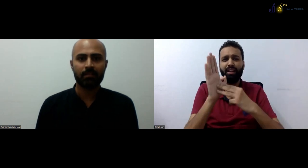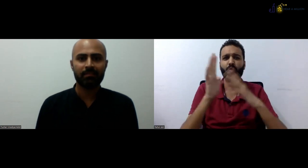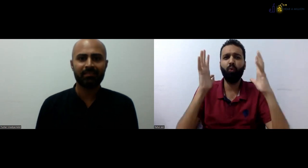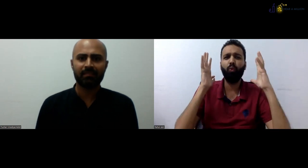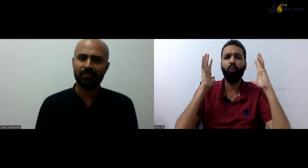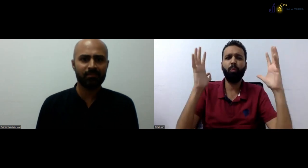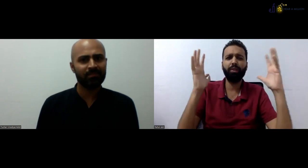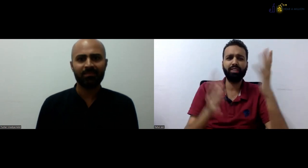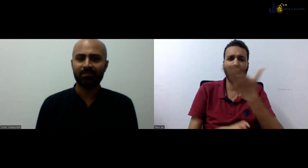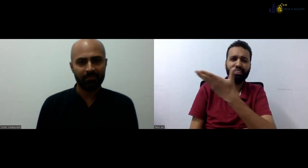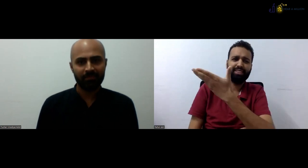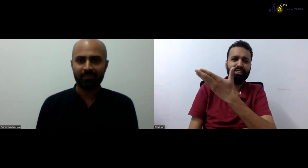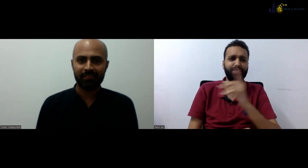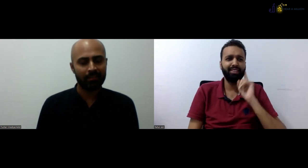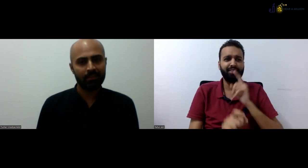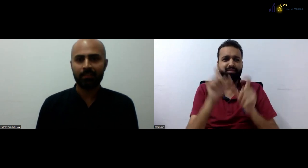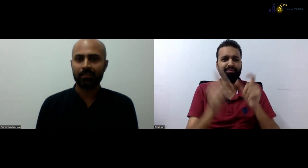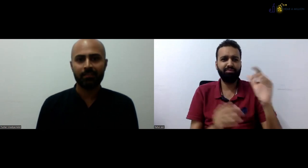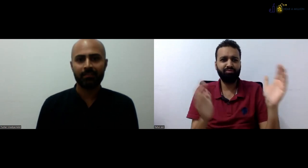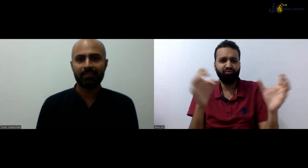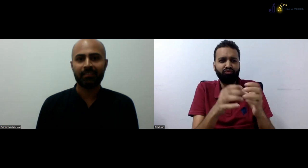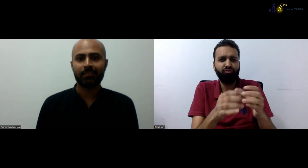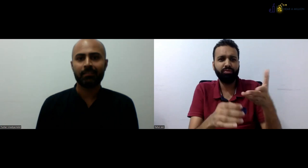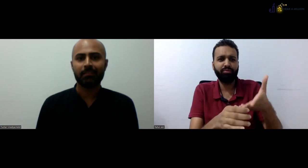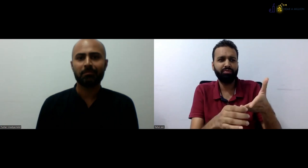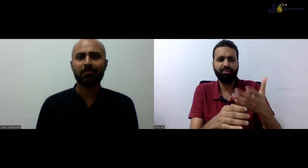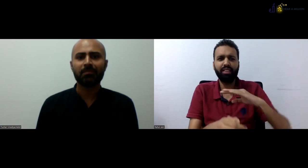forward, there are 1.8 crore deaf people.